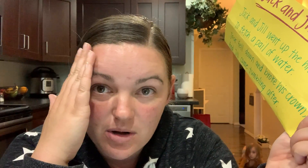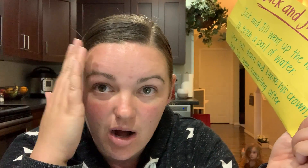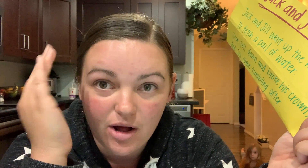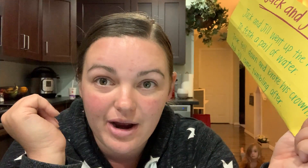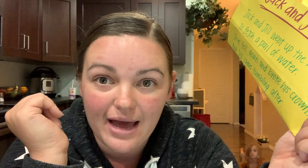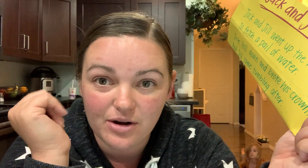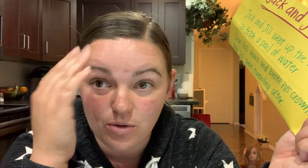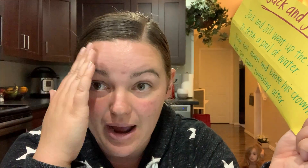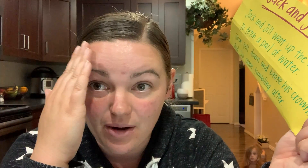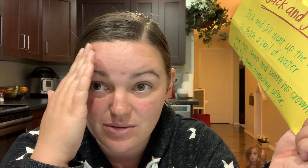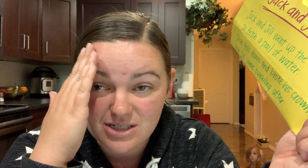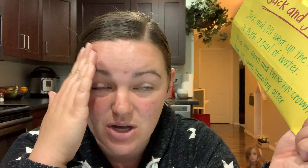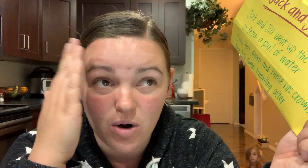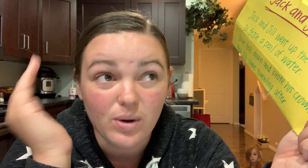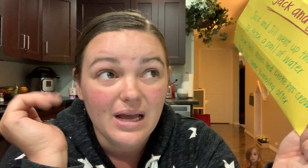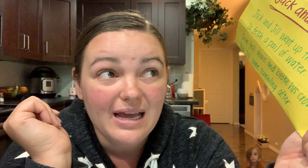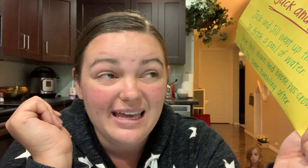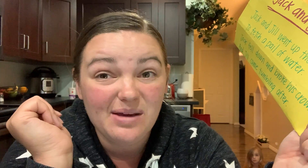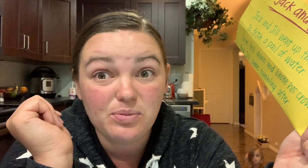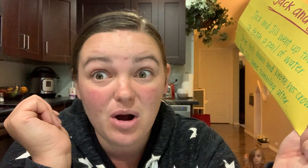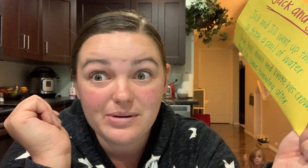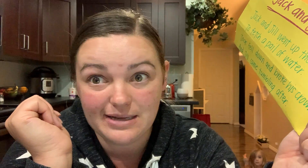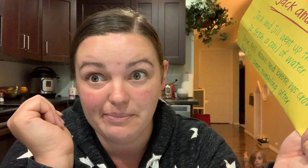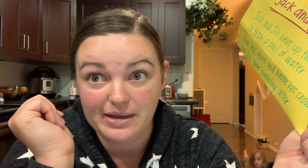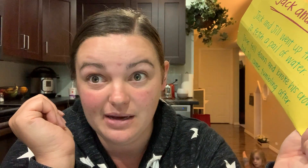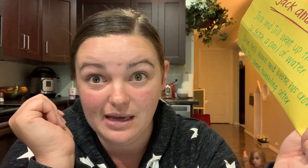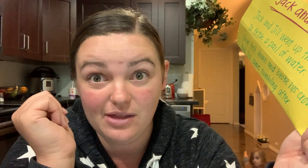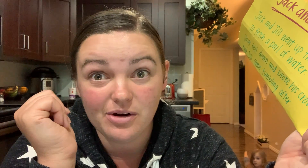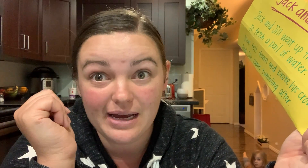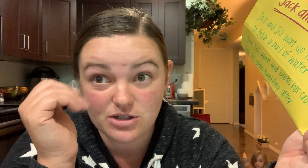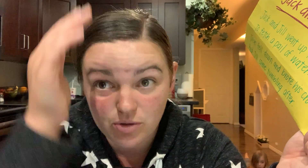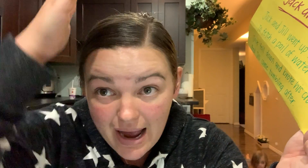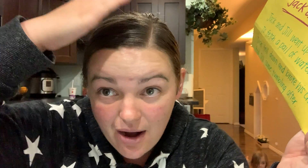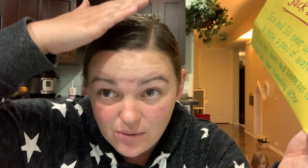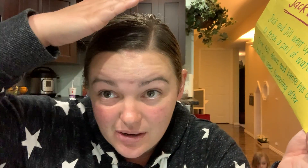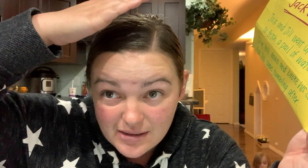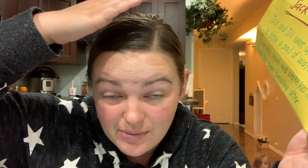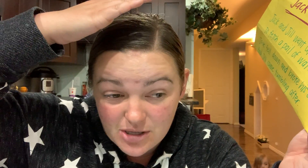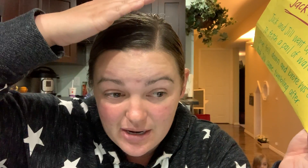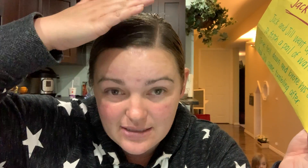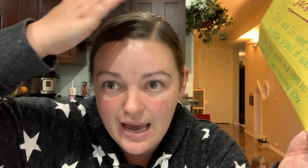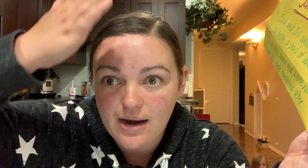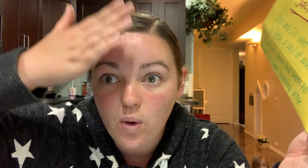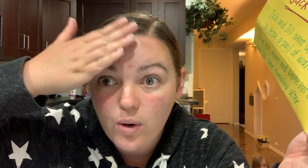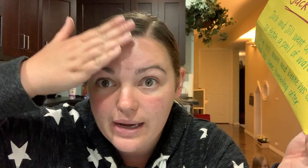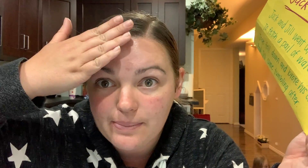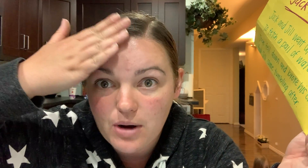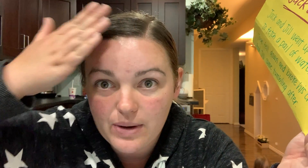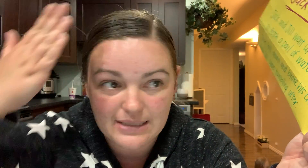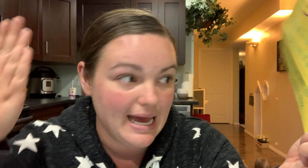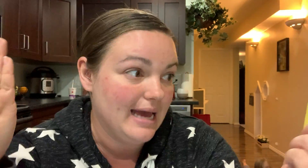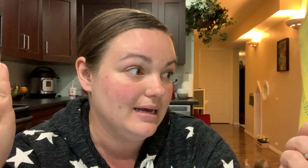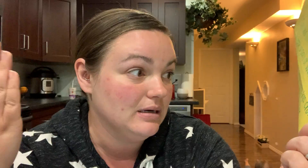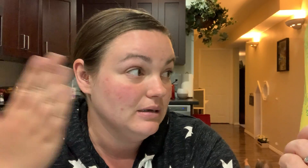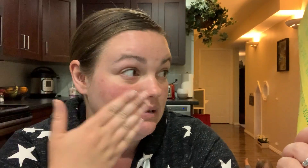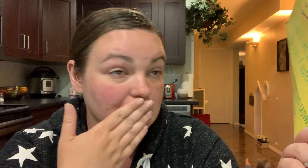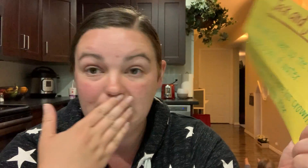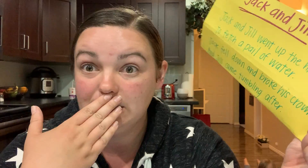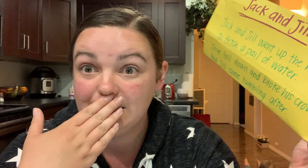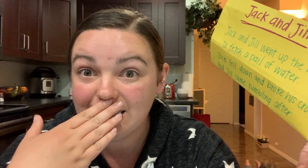call our head a crown. So he broke something, either his crown that was on his head or he broke his head. Does that